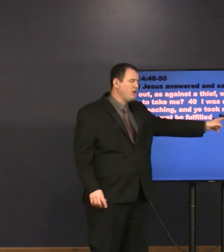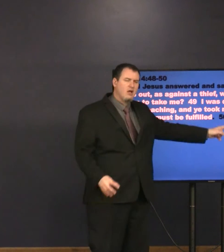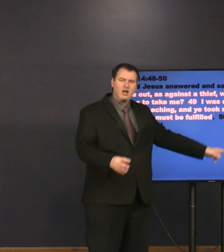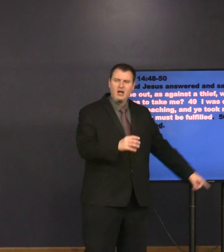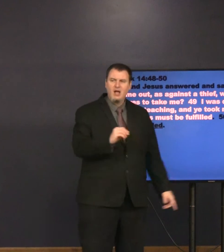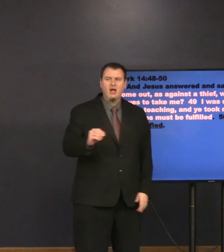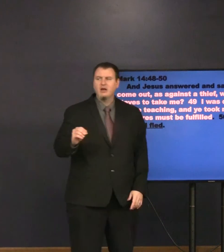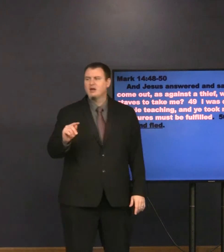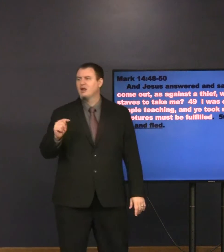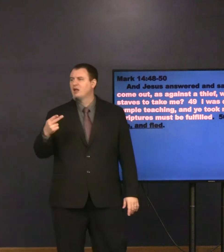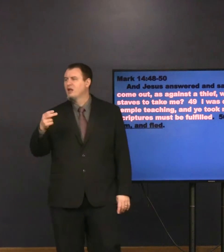And they all